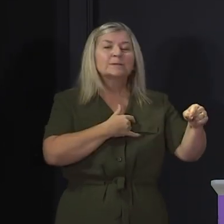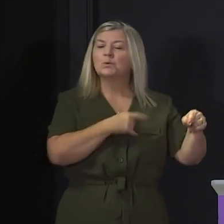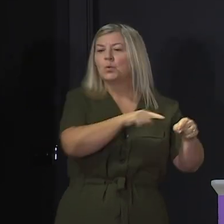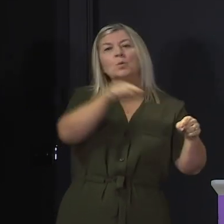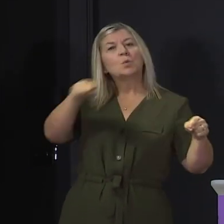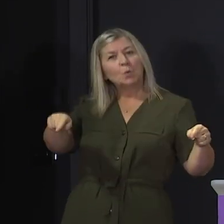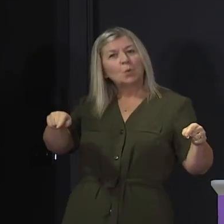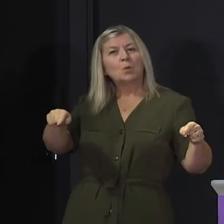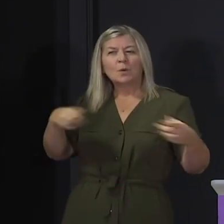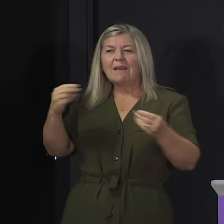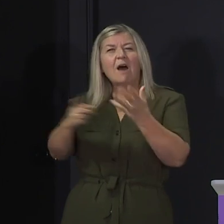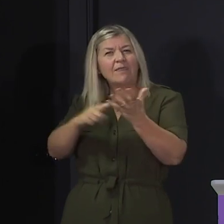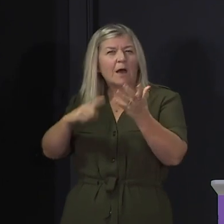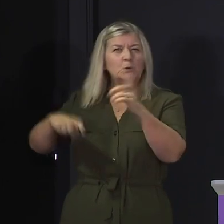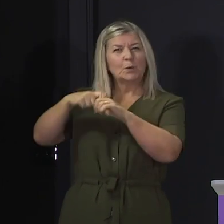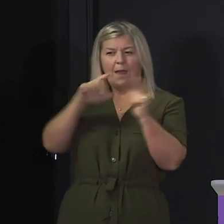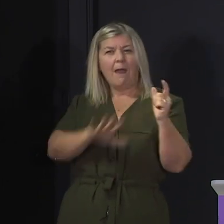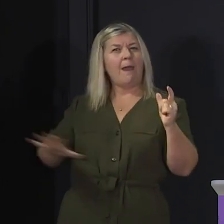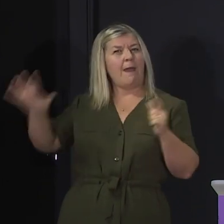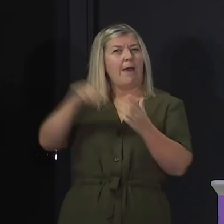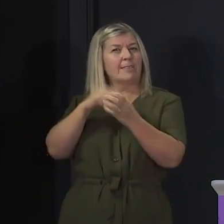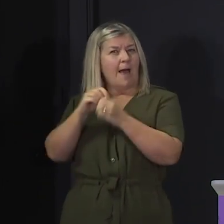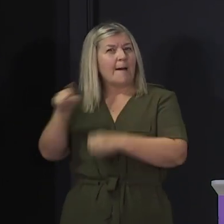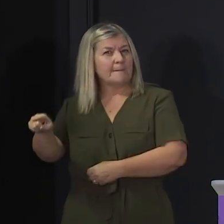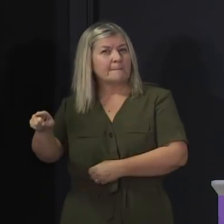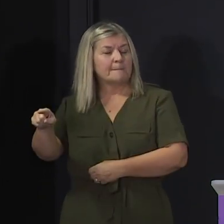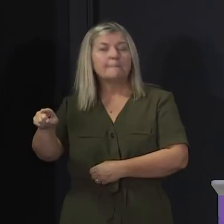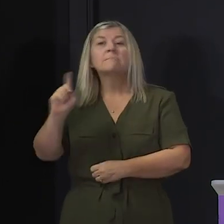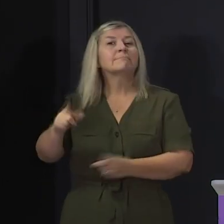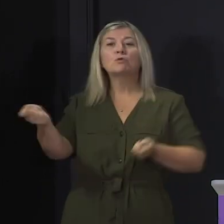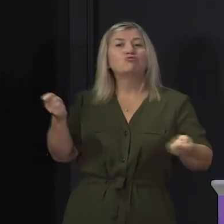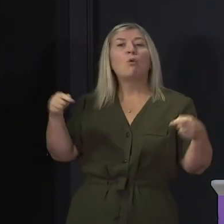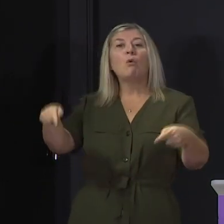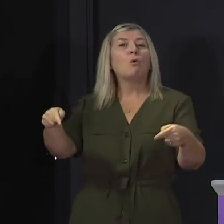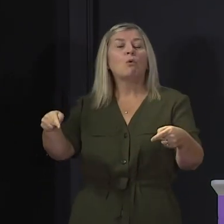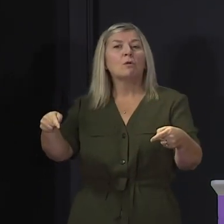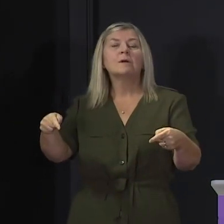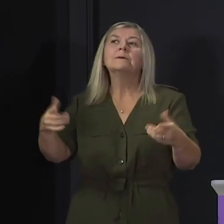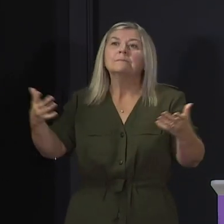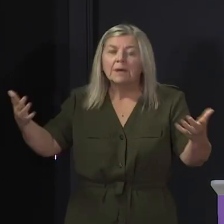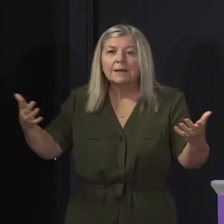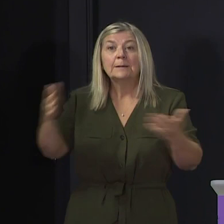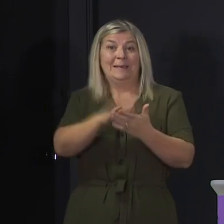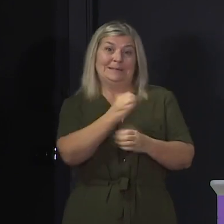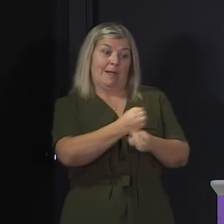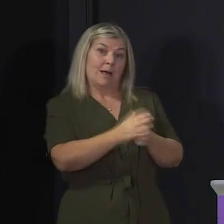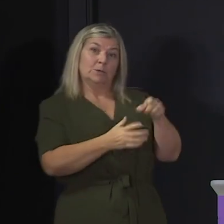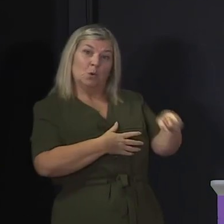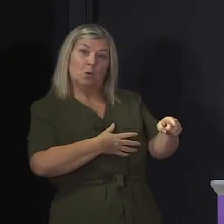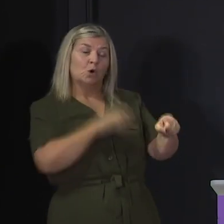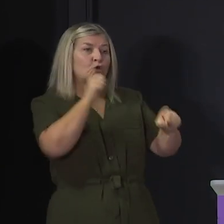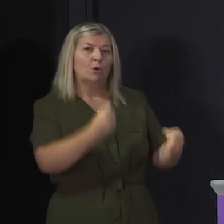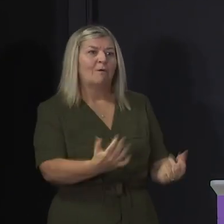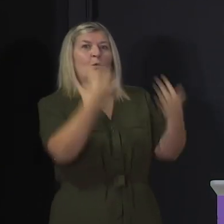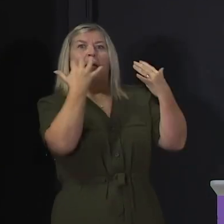Lighthouse Network. Our understanding although we do not control this process is that this was to ensure that the Lighthouse lab in Glasgow didn't